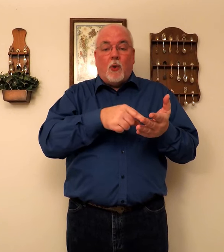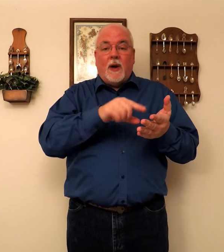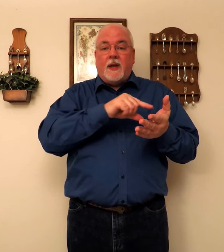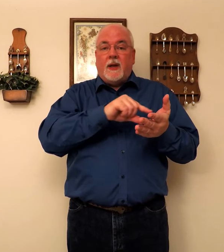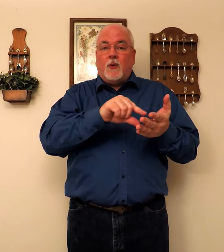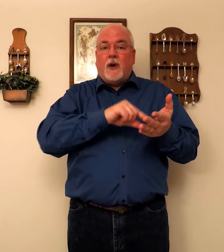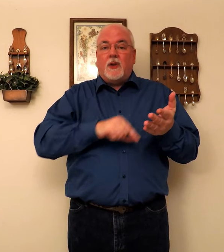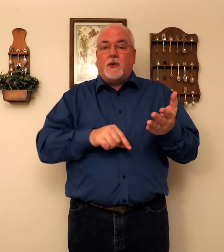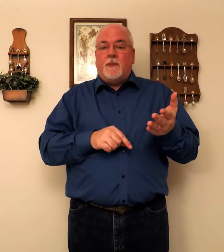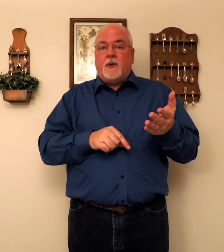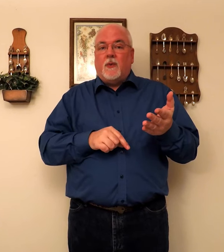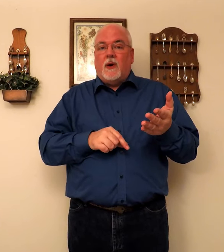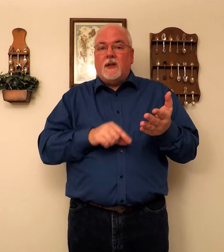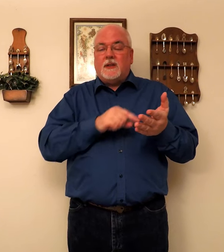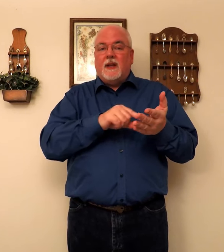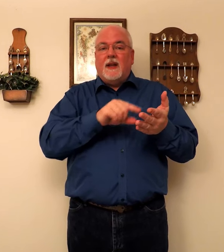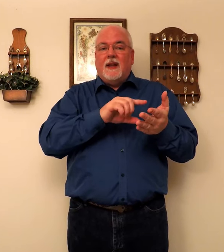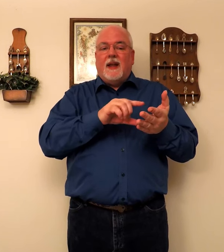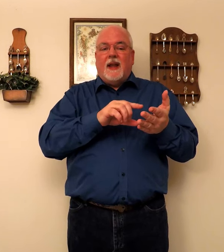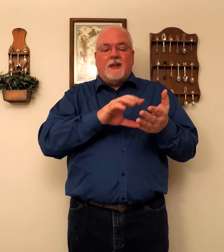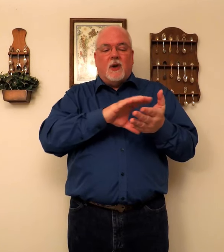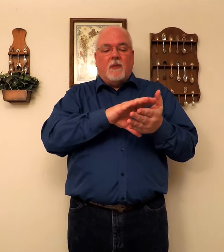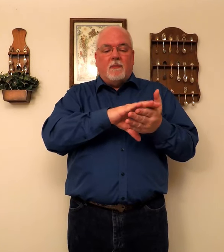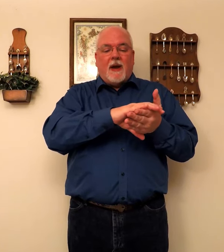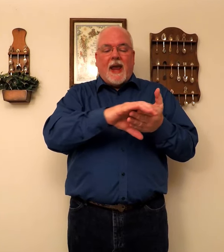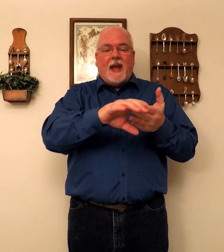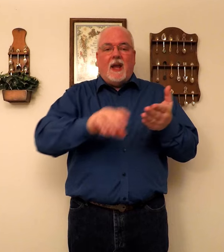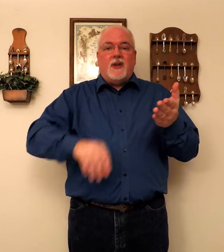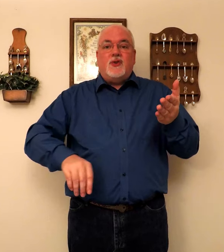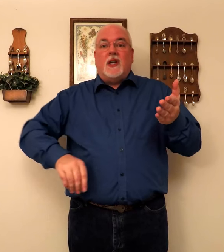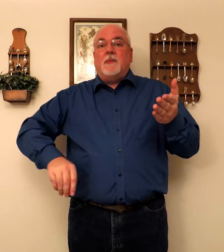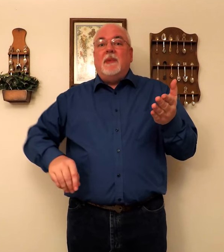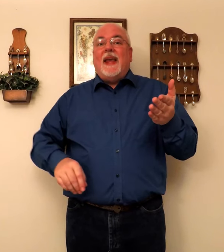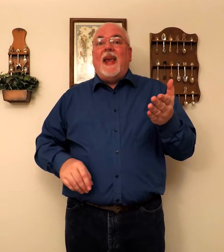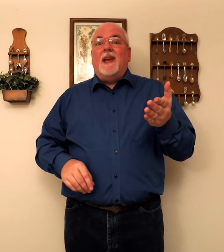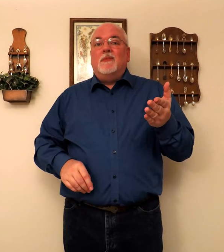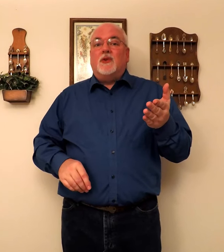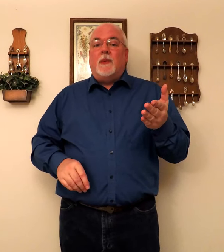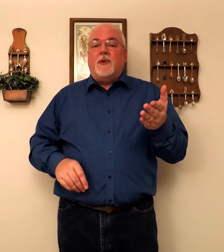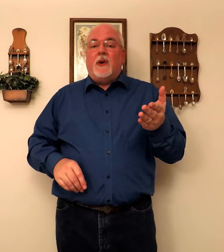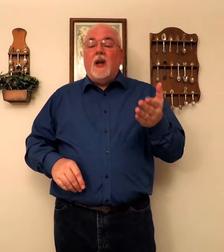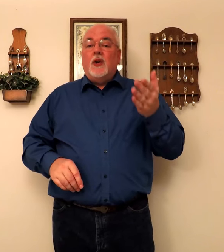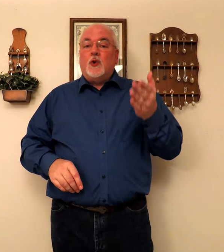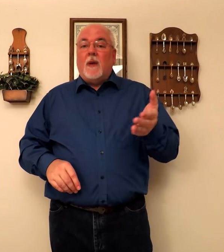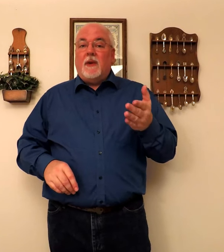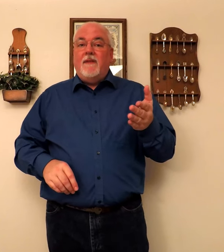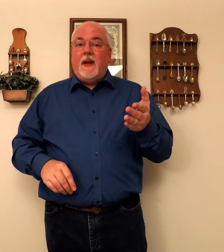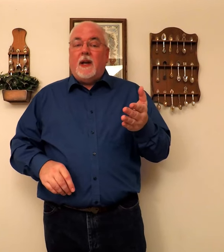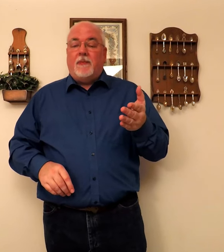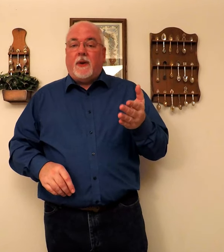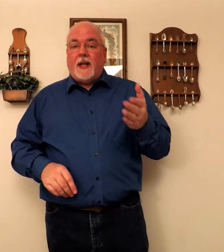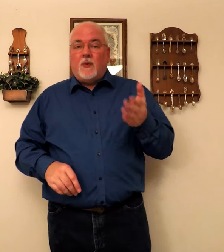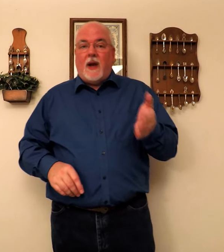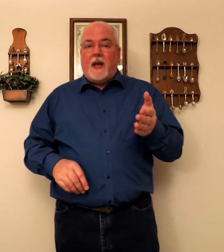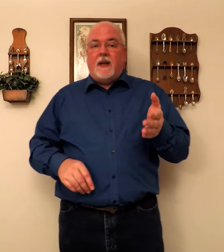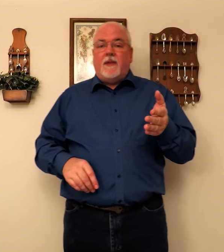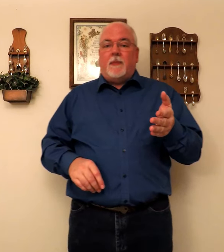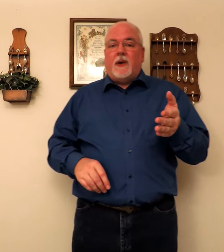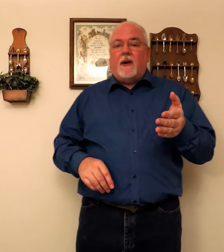pointing to where the scripture was. So my hand just became scripture. So I'm leaving it up there. That's why I leave it up there.